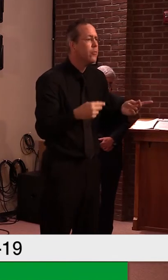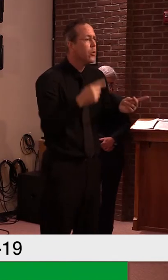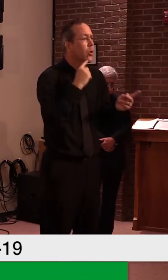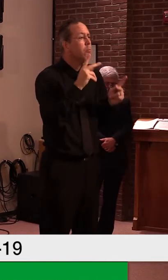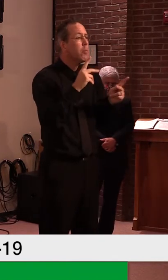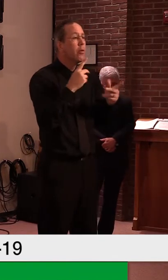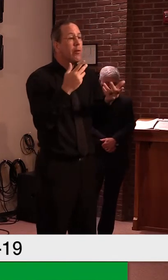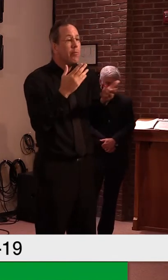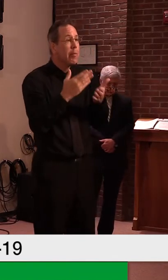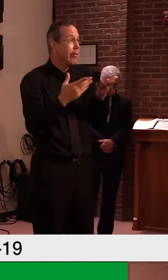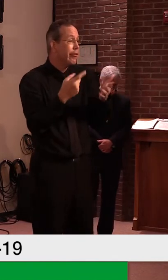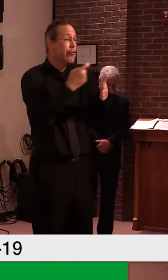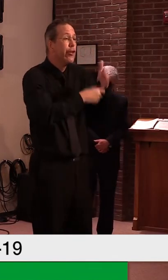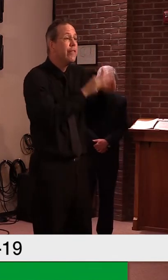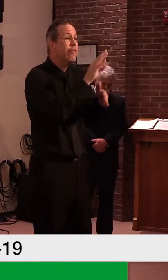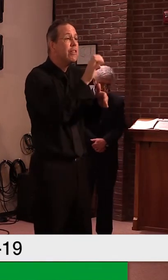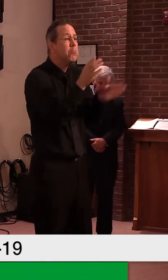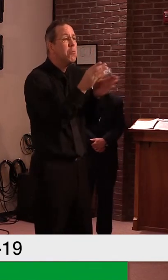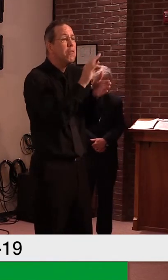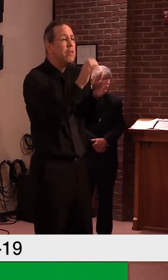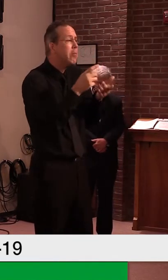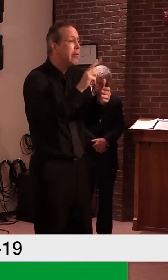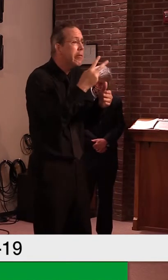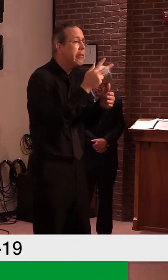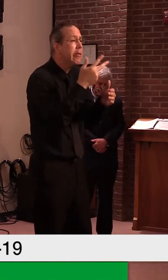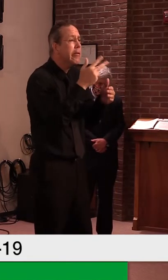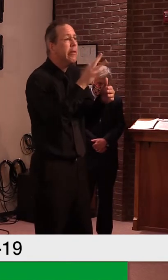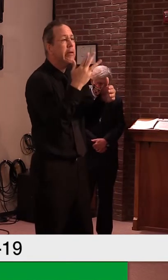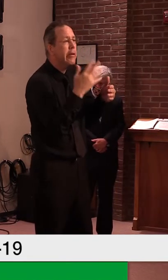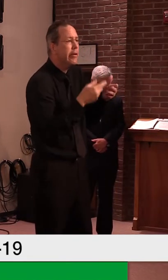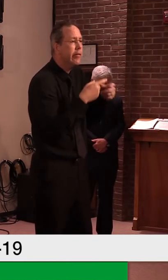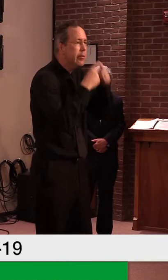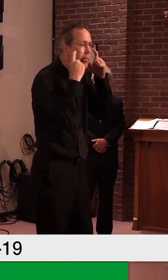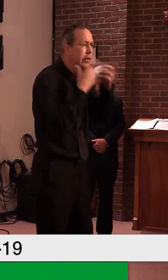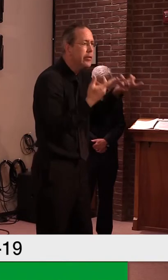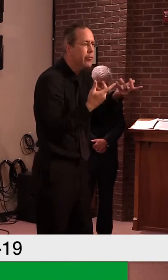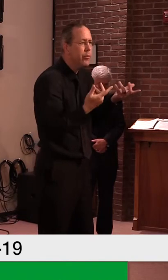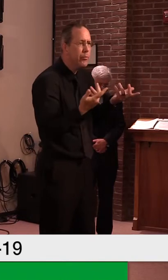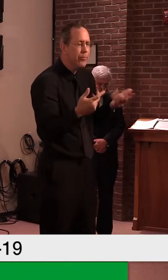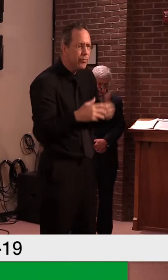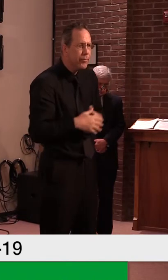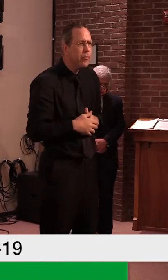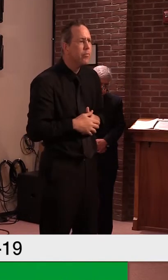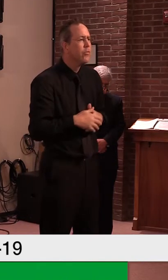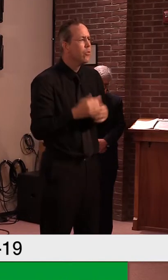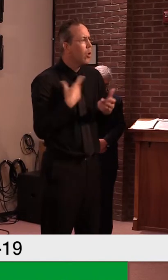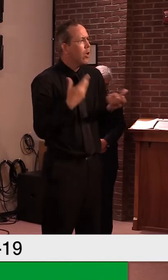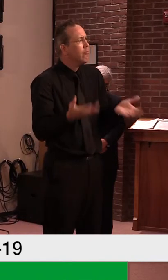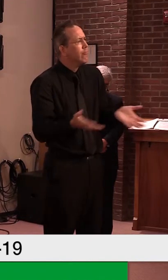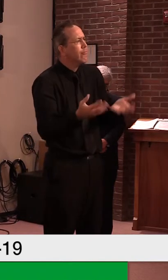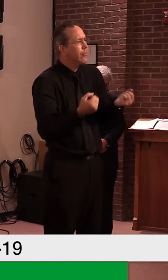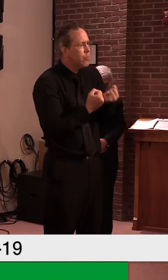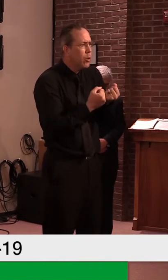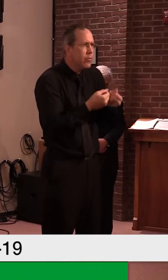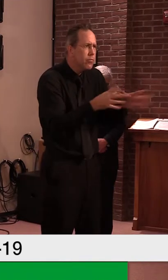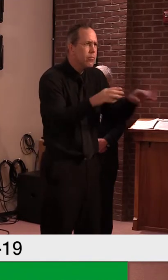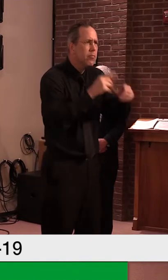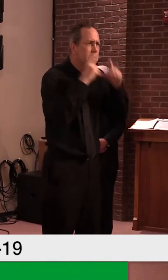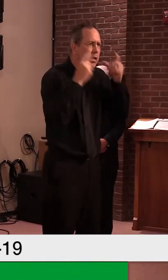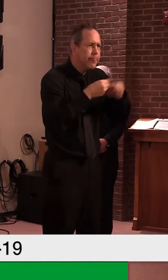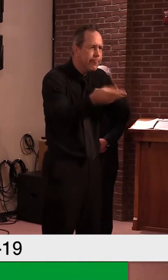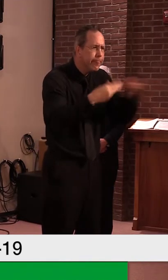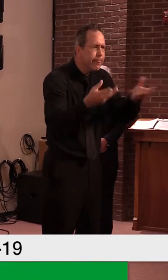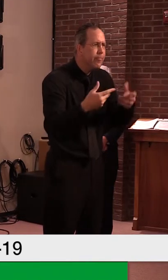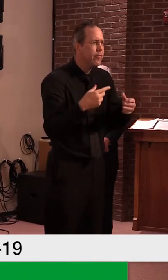charge for them or they may just give them to them. Um, but I would advocate, uh, anywhere we can, uh, to, to help one another out.